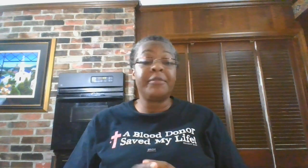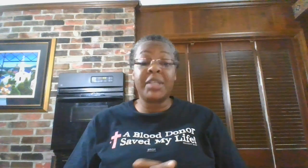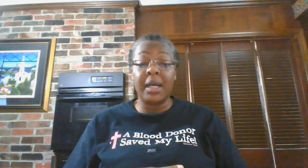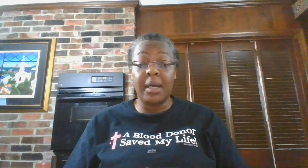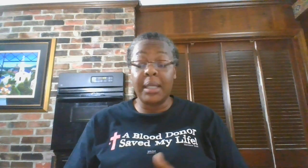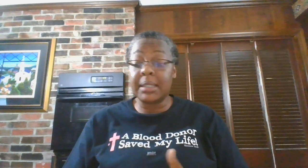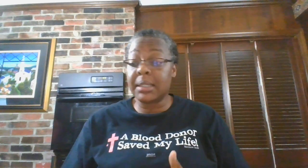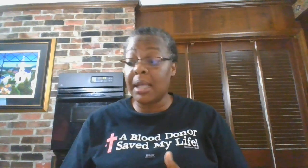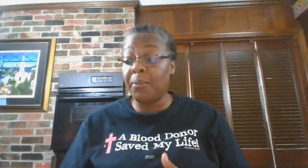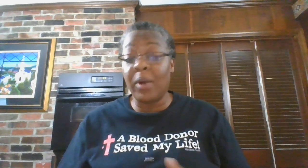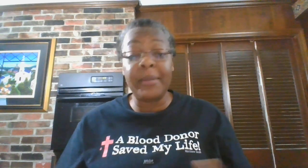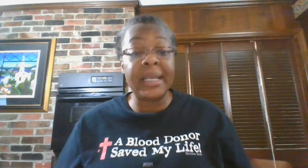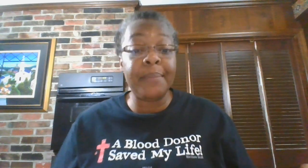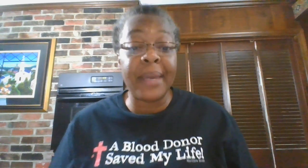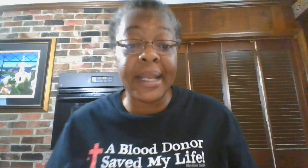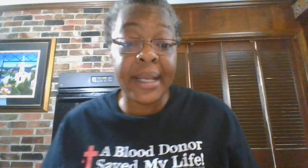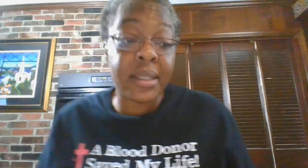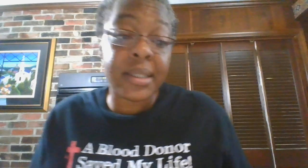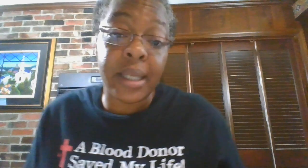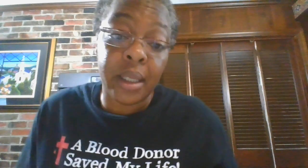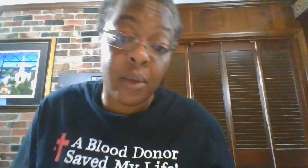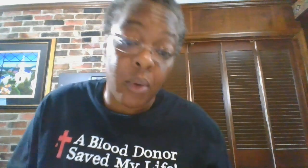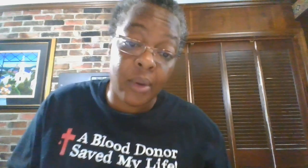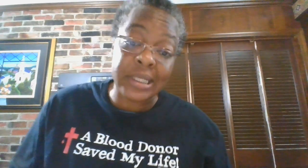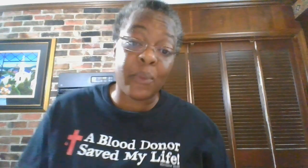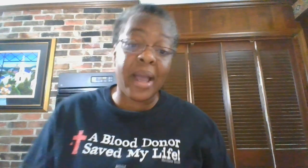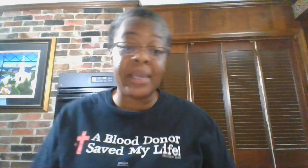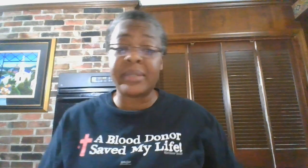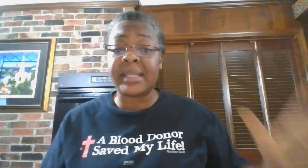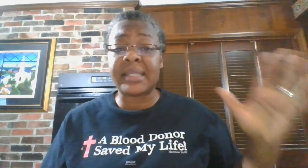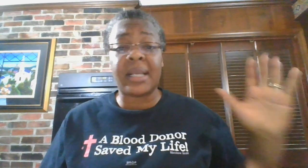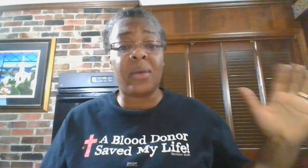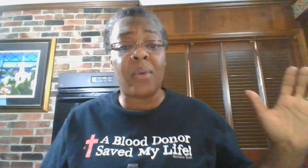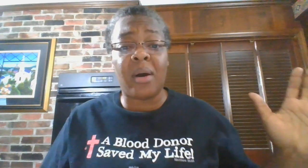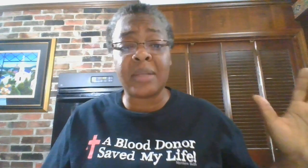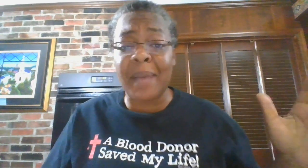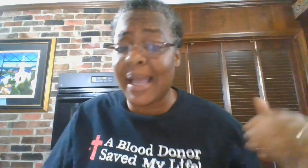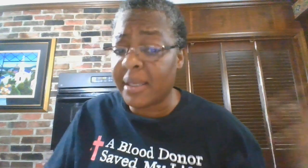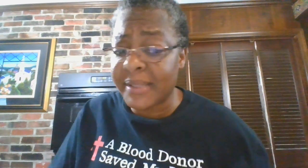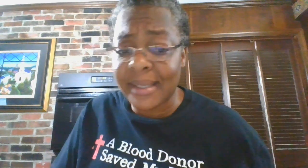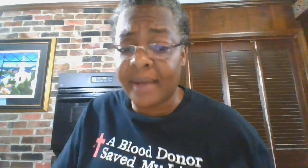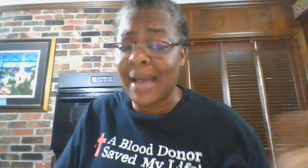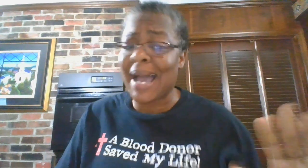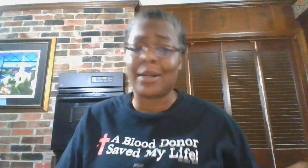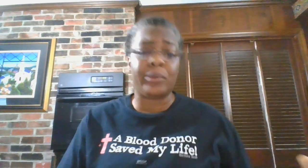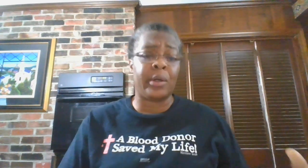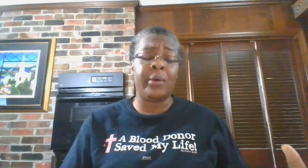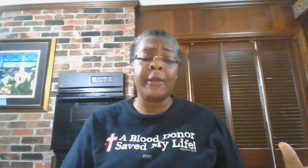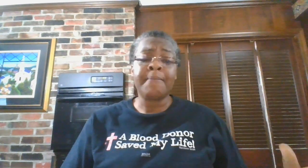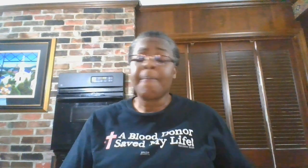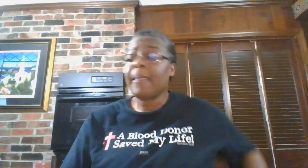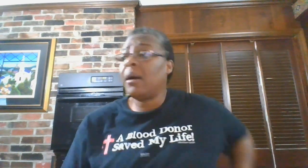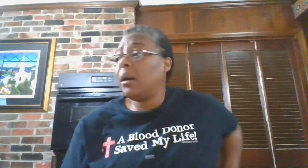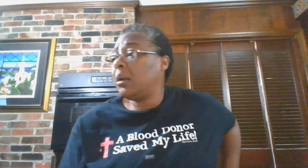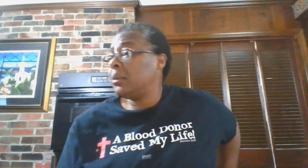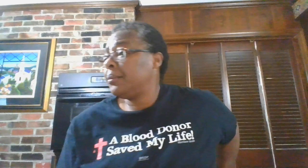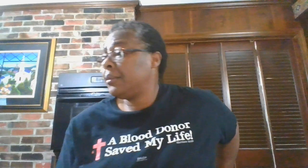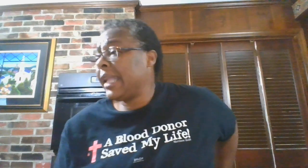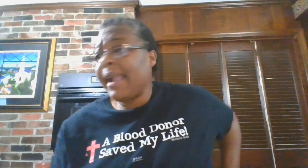of John's. Some woman he met at the Stella Awards. Now why he was at Stella Awards by himself? I don't know. Larry